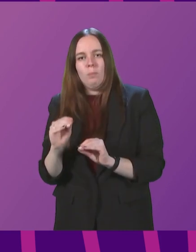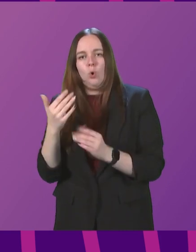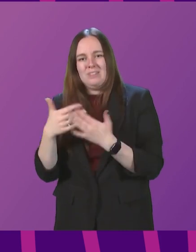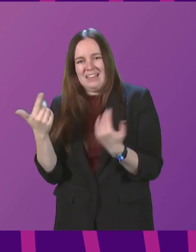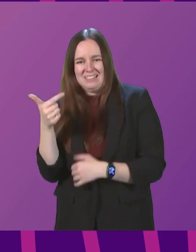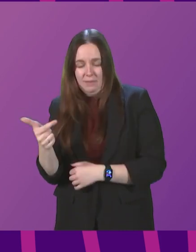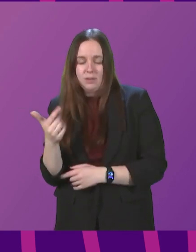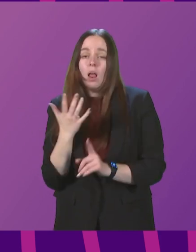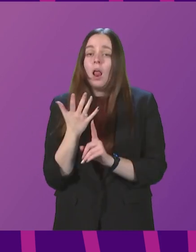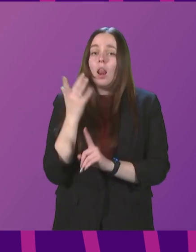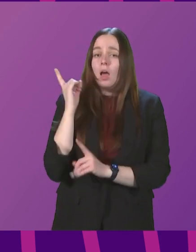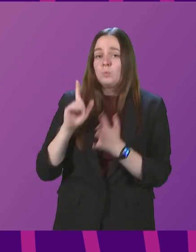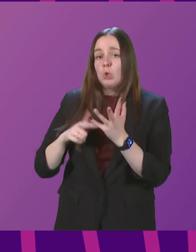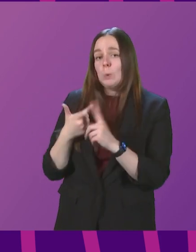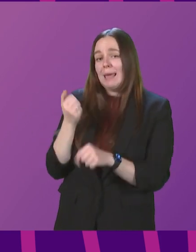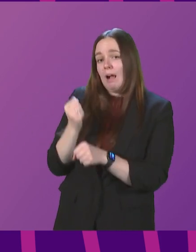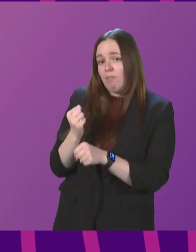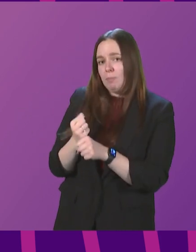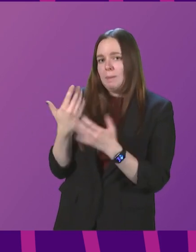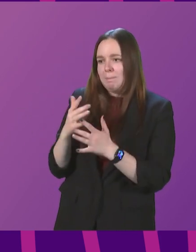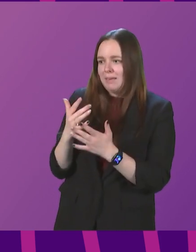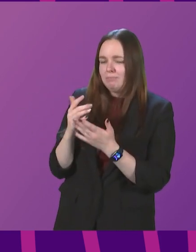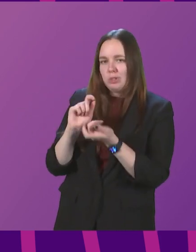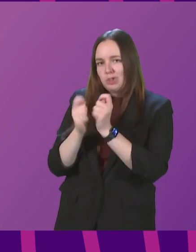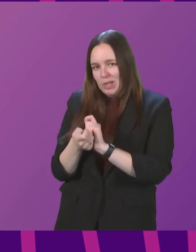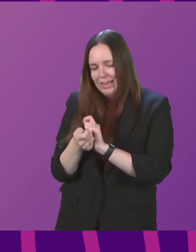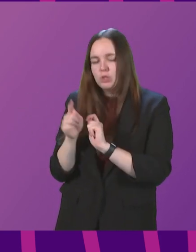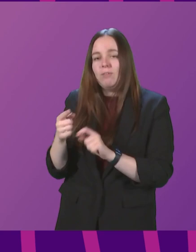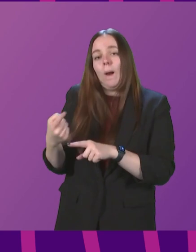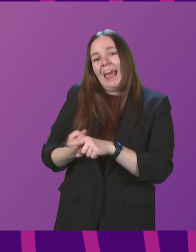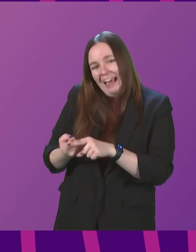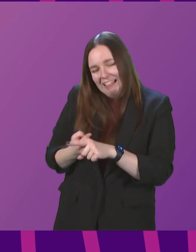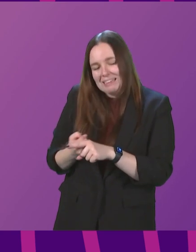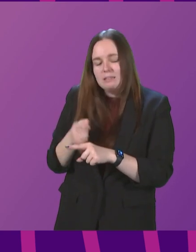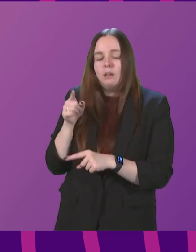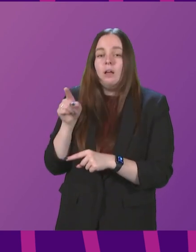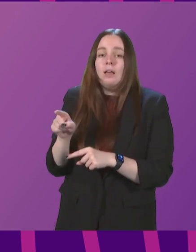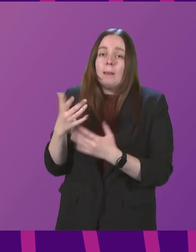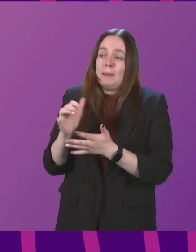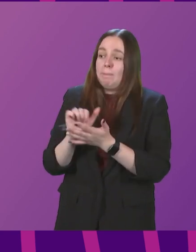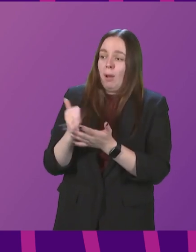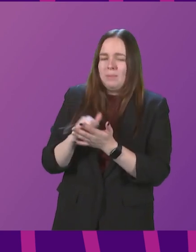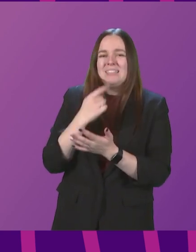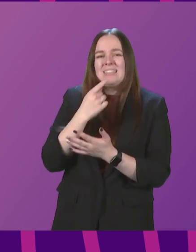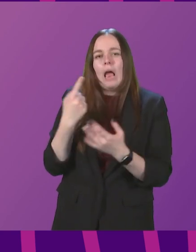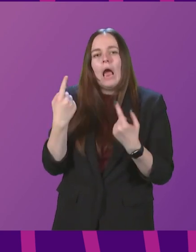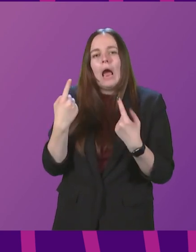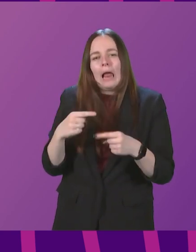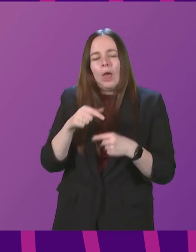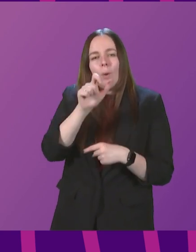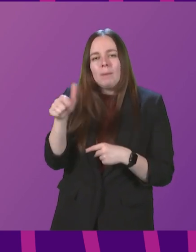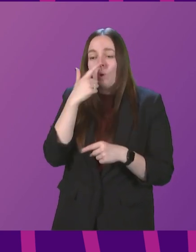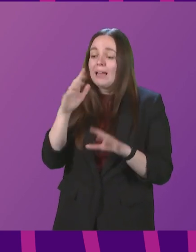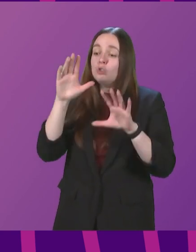Last week, the UK Government announced further changes to self-isolation for England. This was publicised as allowing people to end